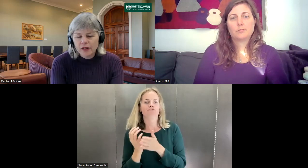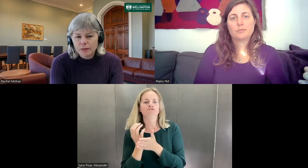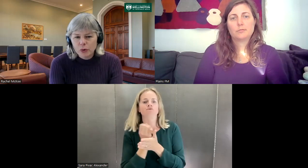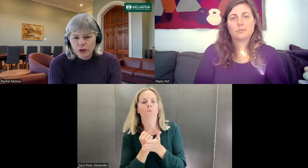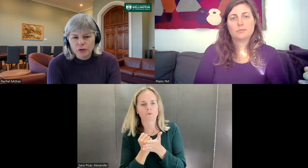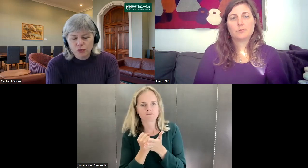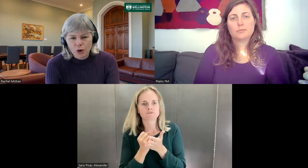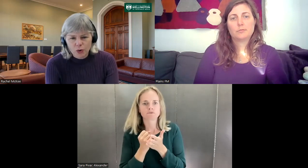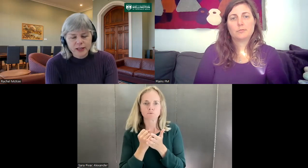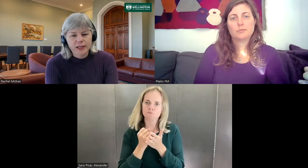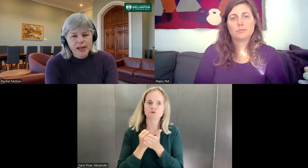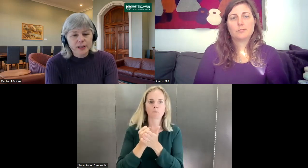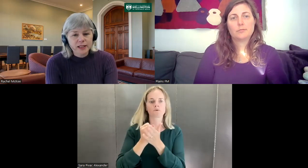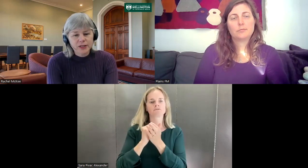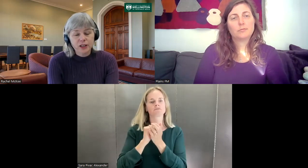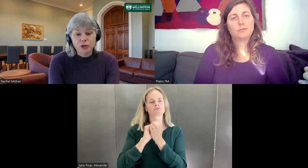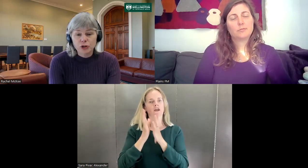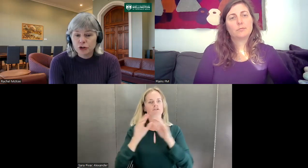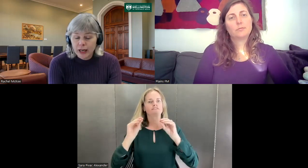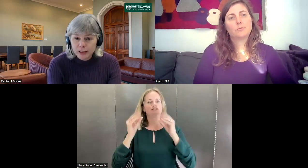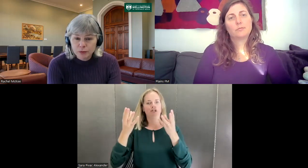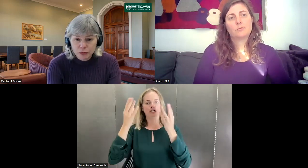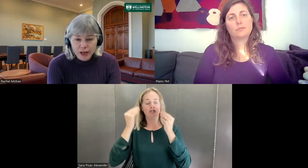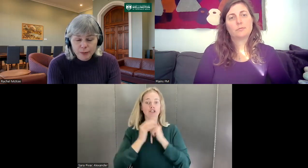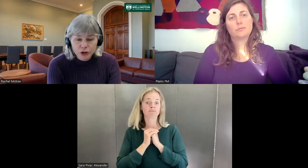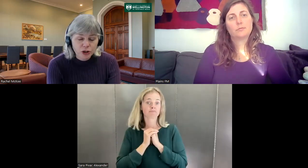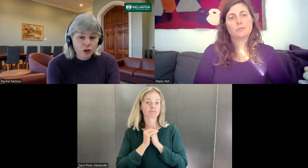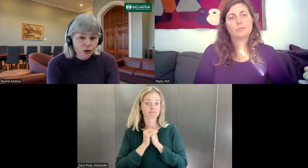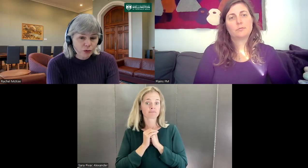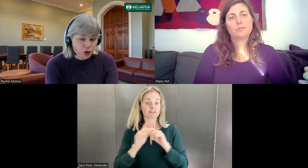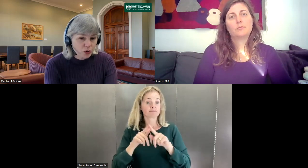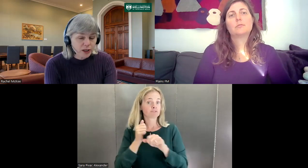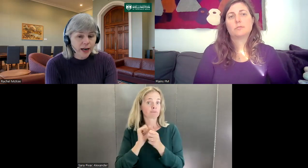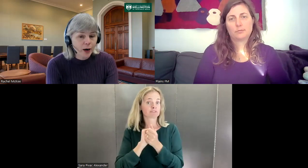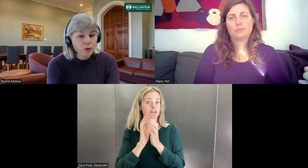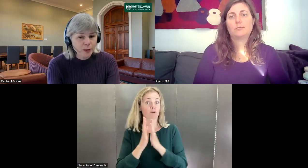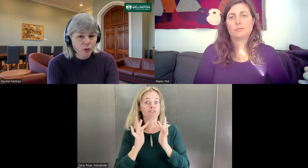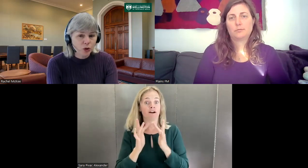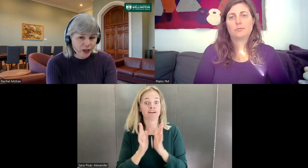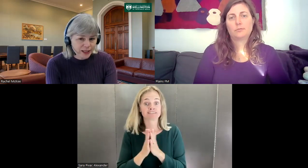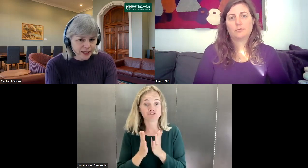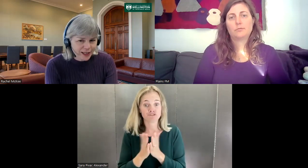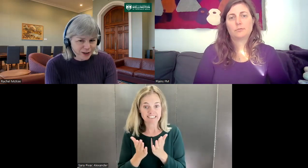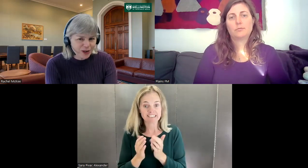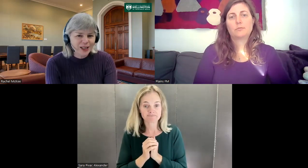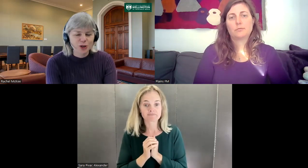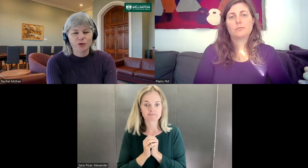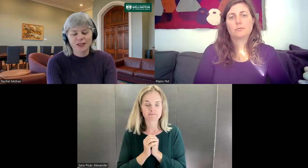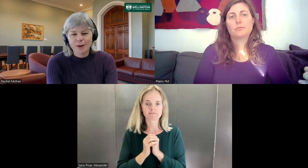important role is that the Deaf Studies Research Unit has directly produced a lot of resources that helps people learn NZSL. So, for example,